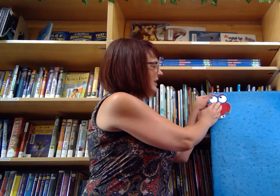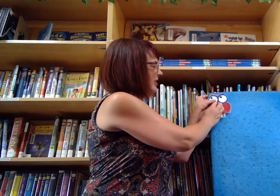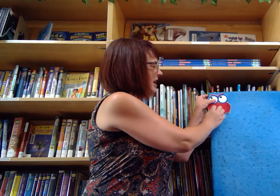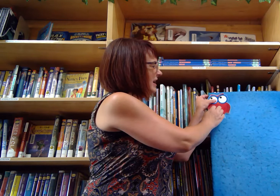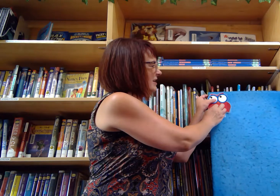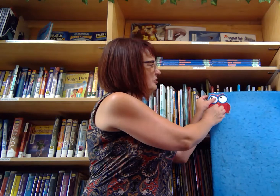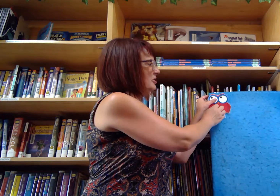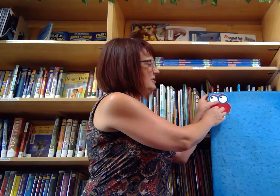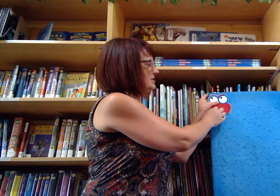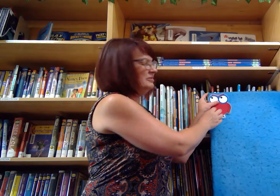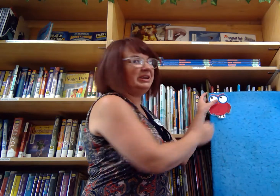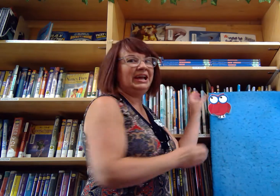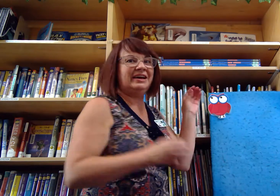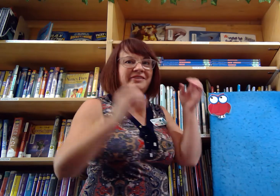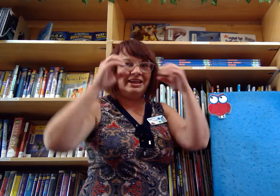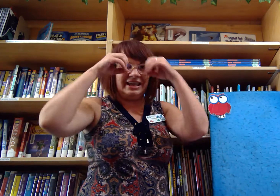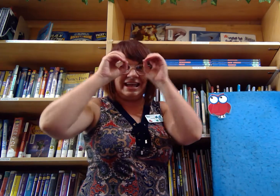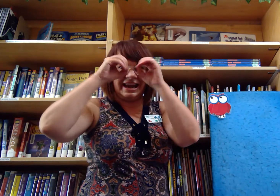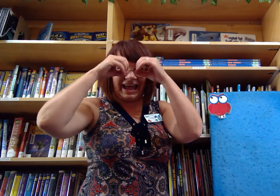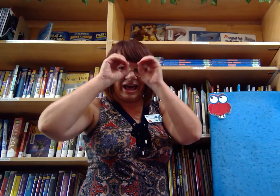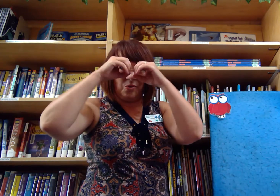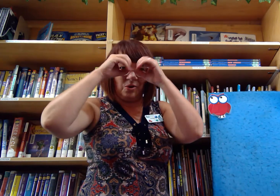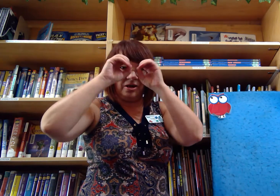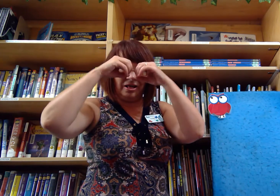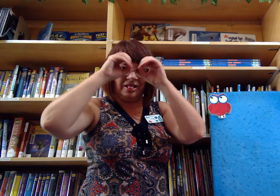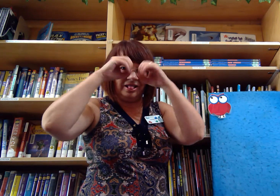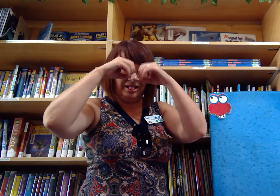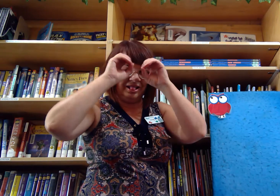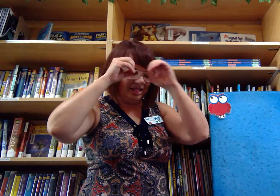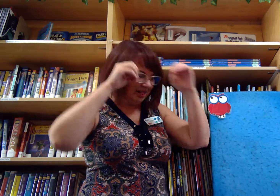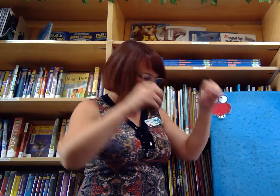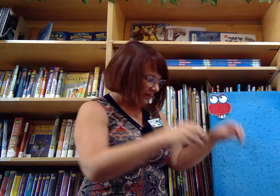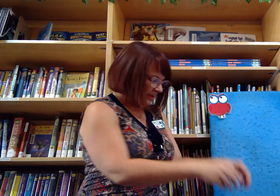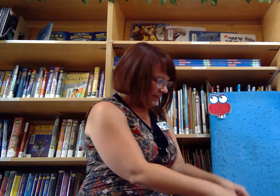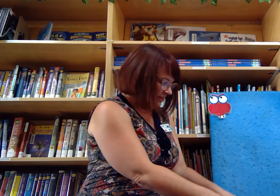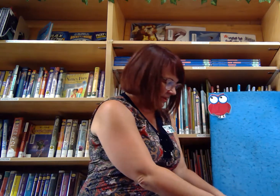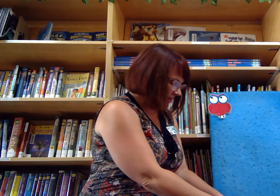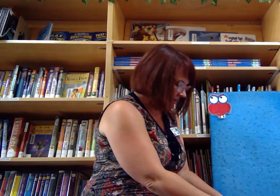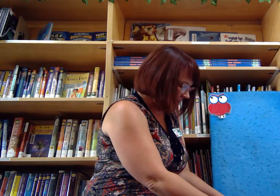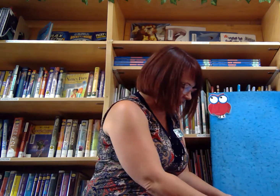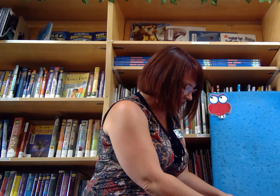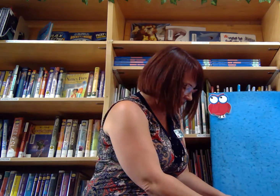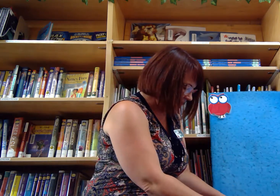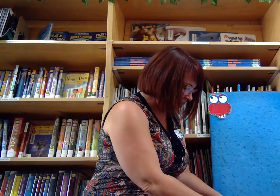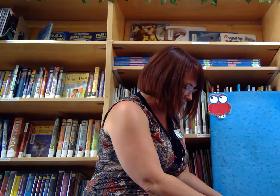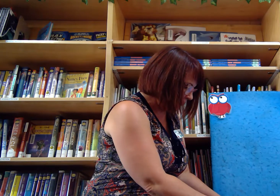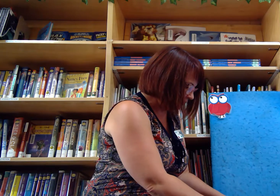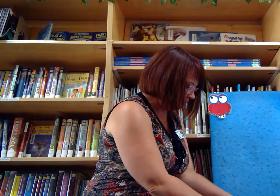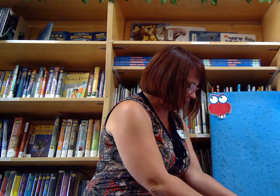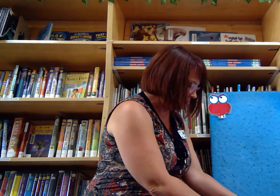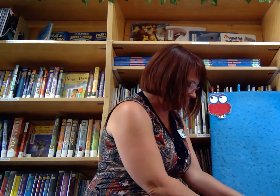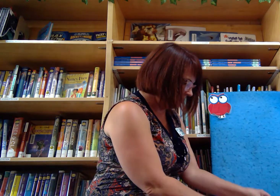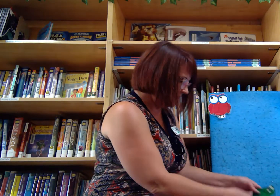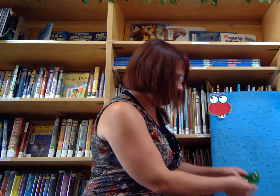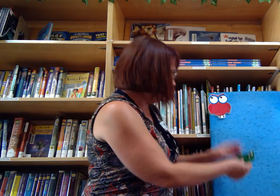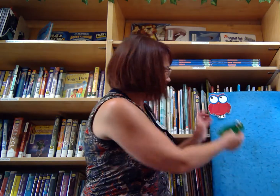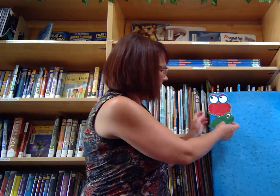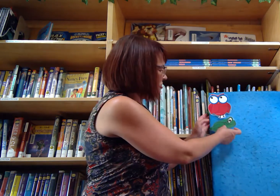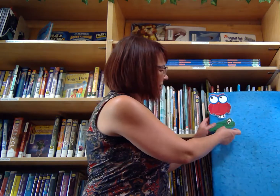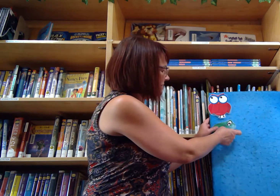have animals. So we have an owl. And then on the other side I'm going to have objects.